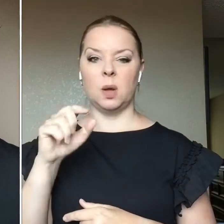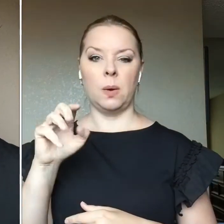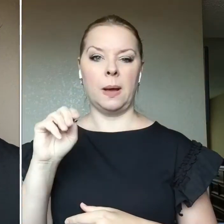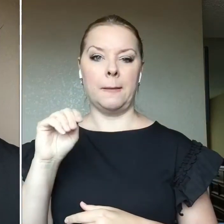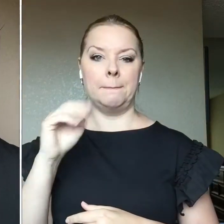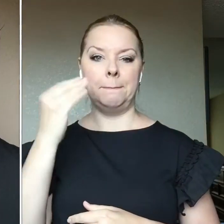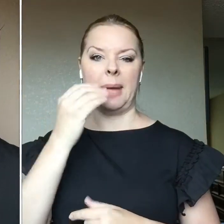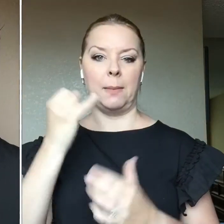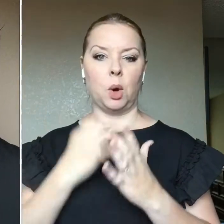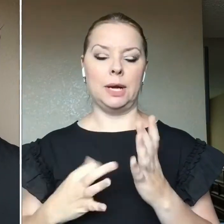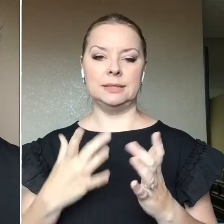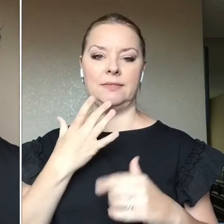years.